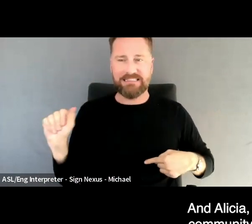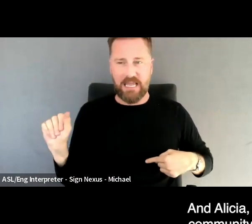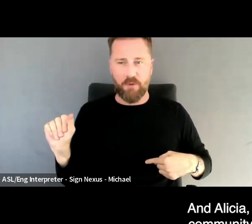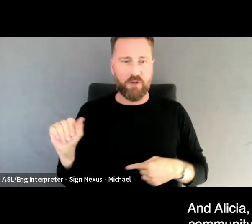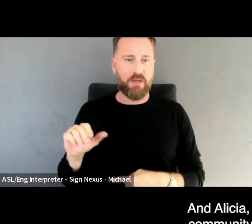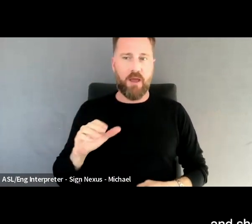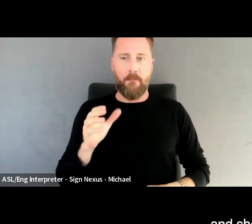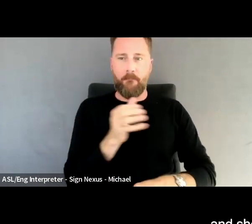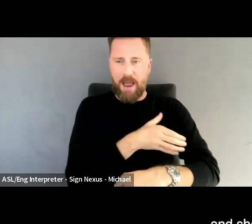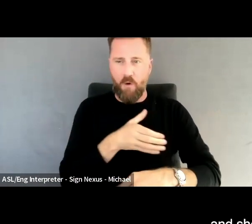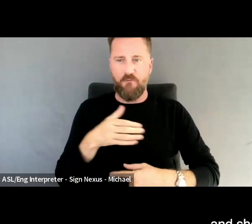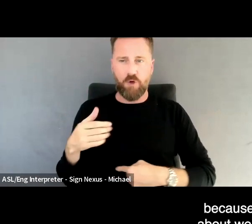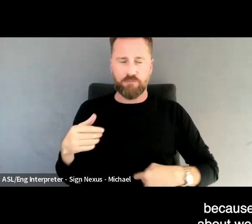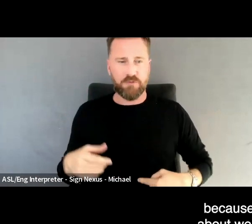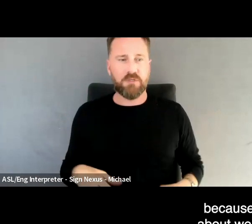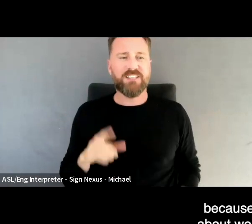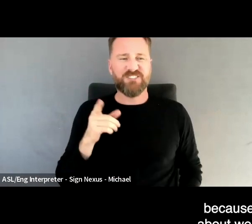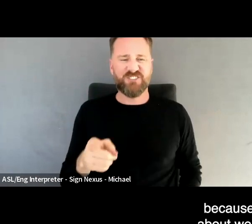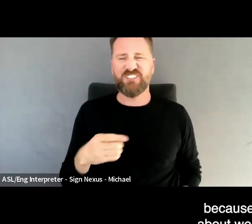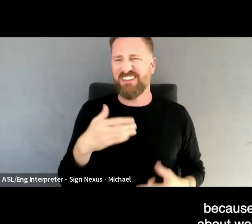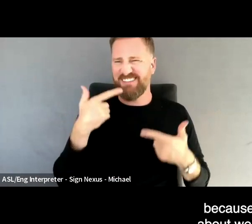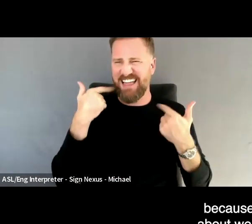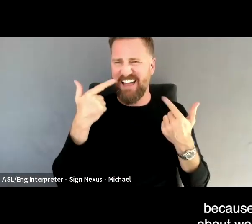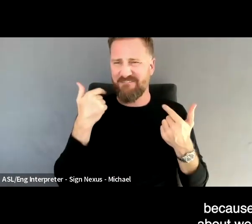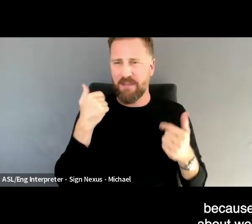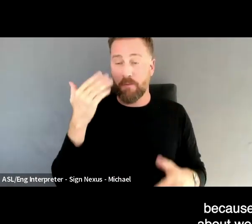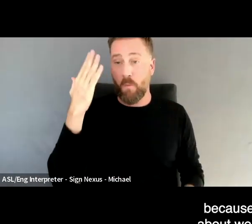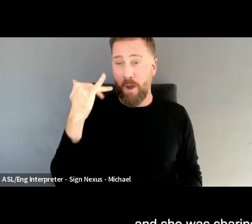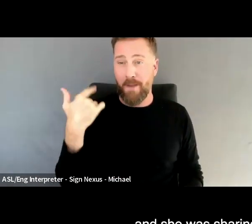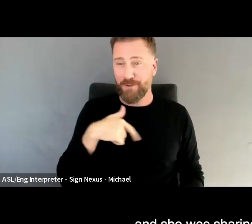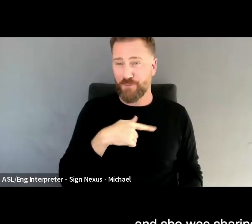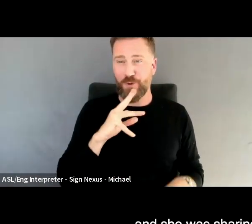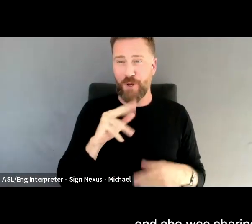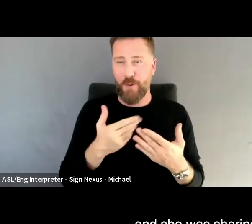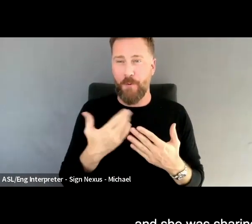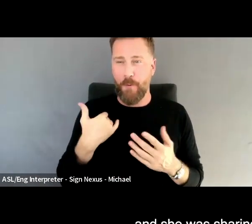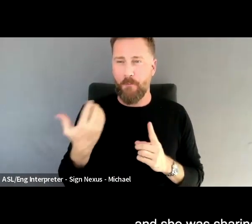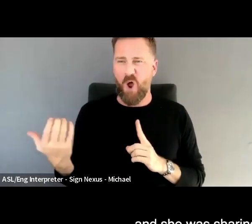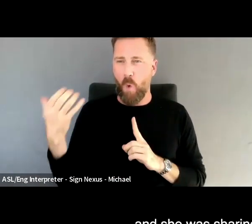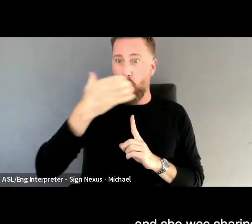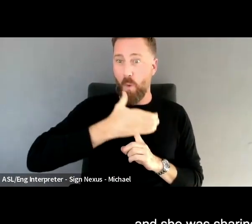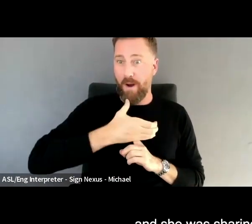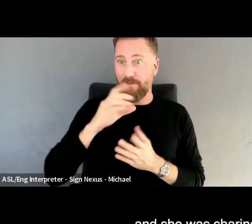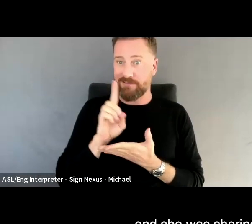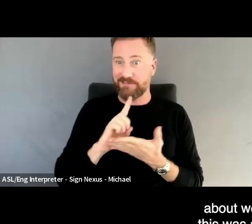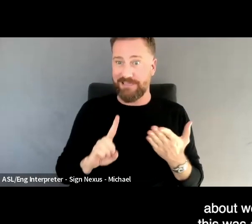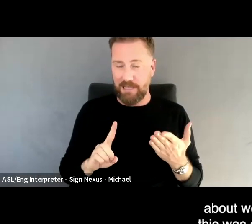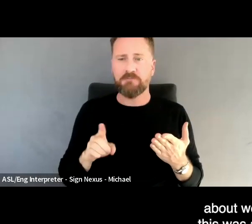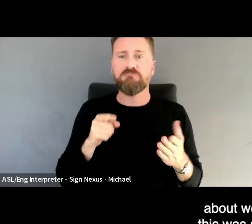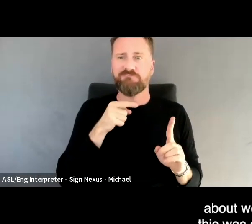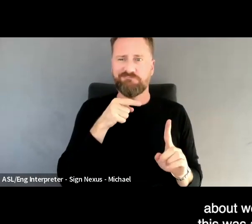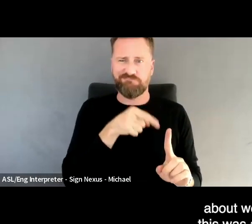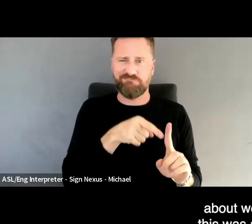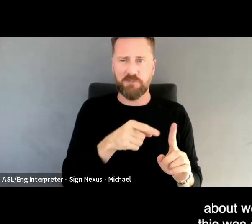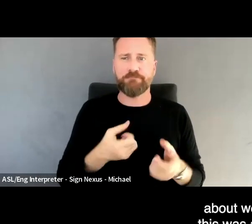the US. And she's laughing because we're talking about wearables design, and she was sharing some of her experience about